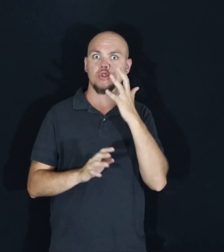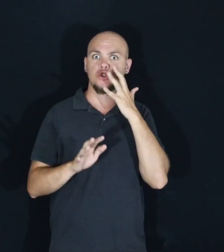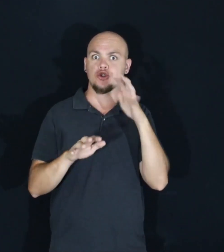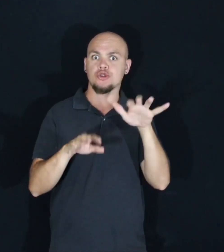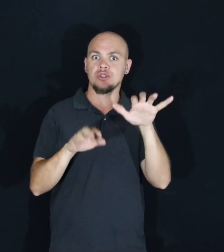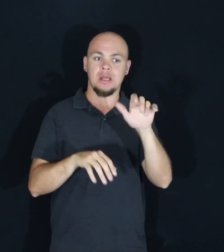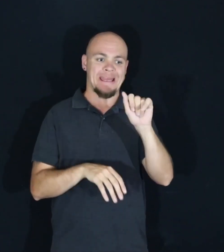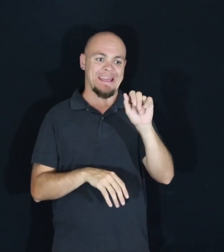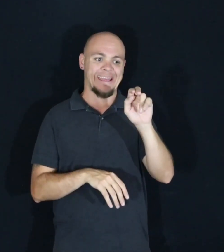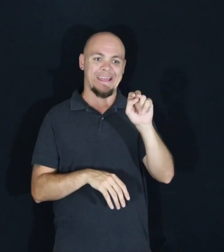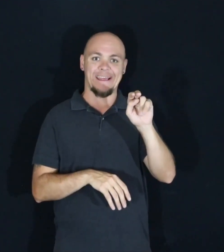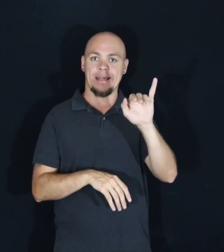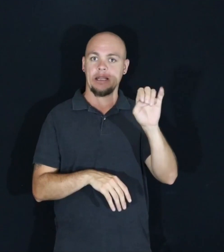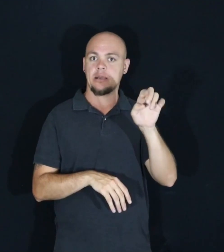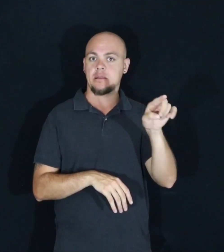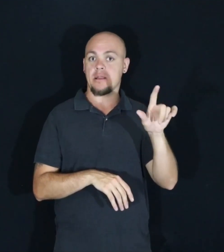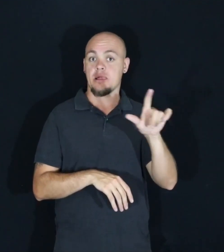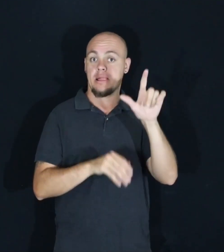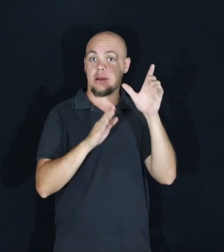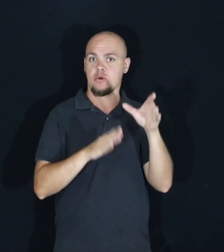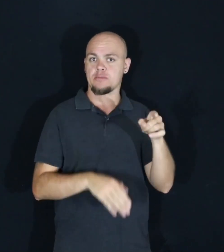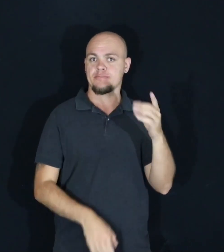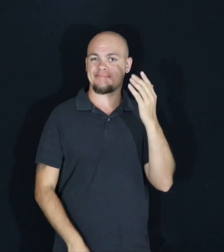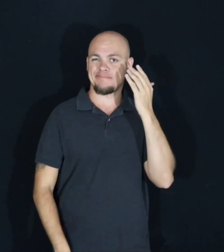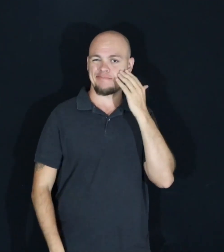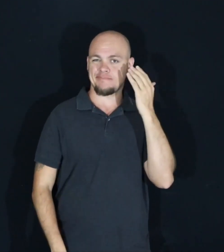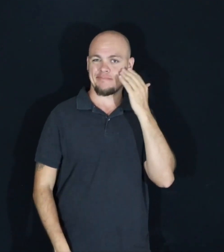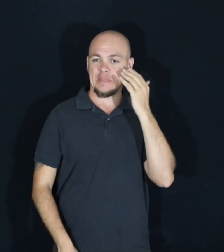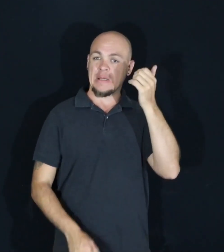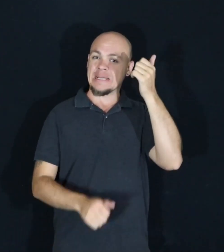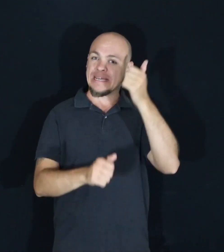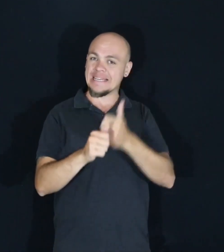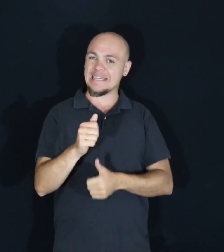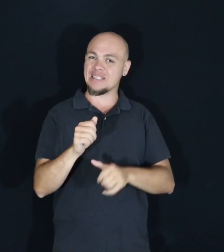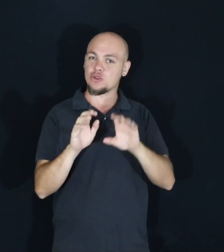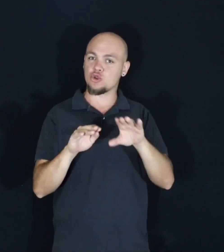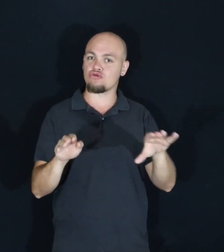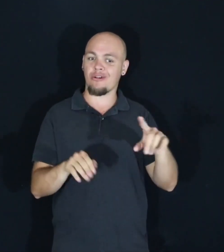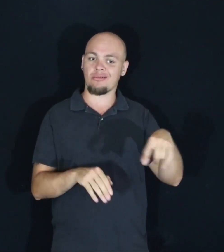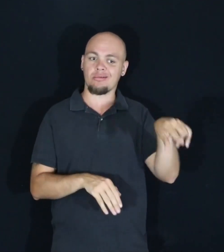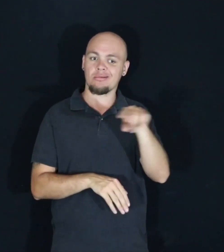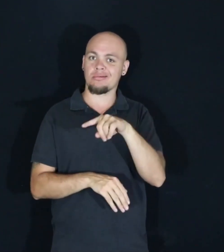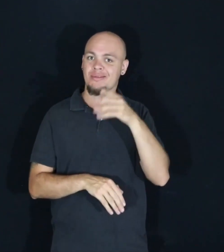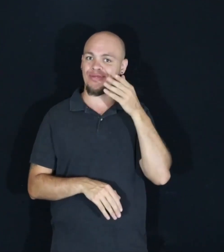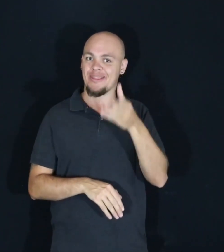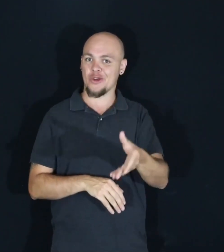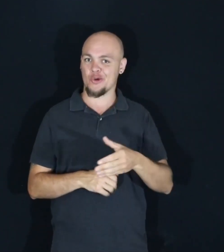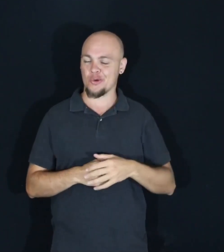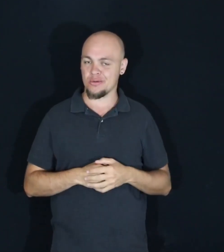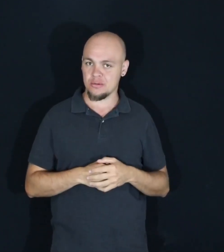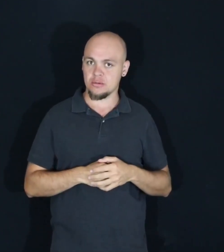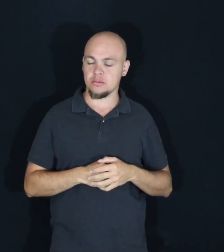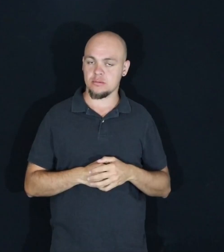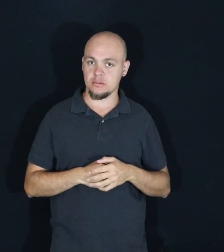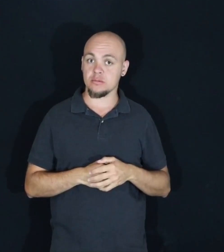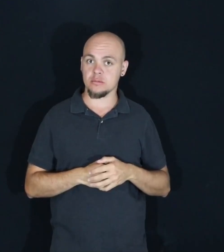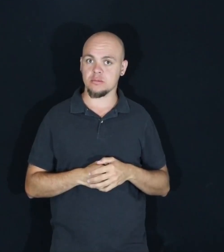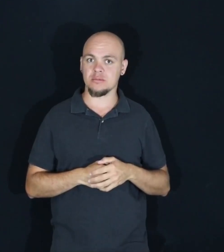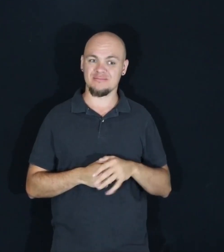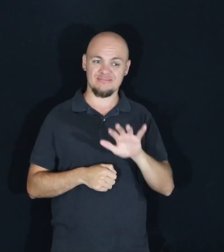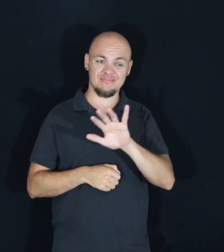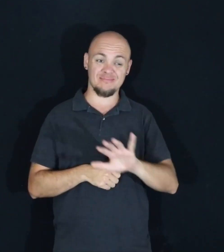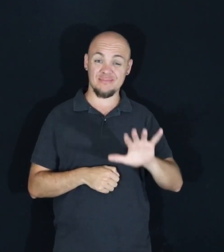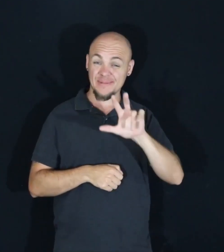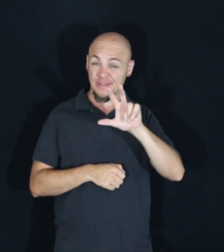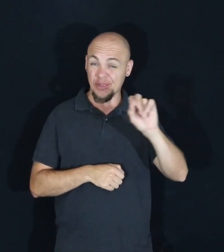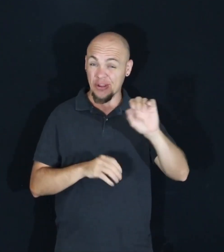Annie, the librarian, she knew the name of every single one of the kids in that story time. There were like 30